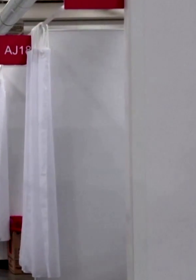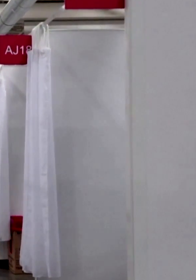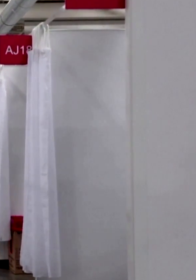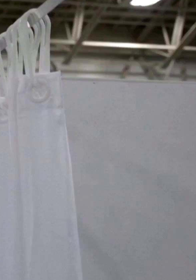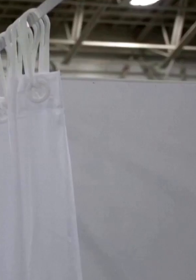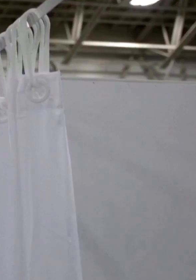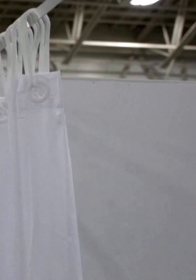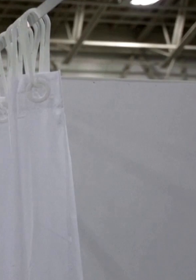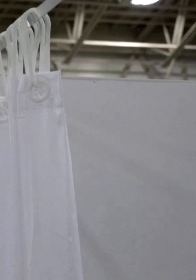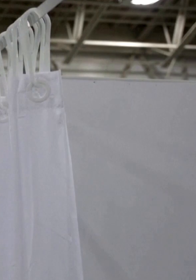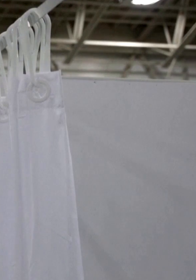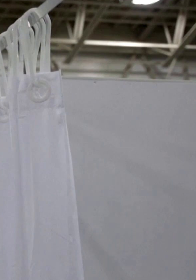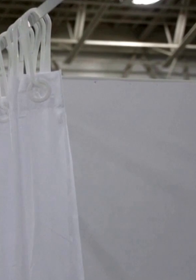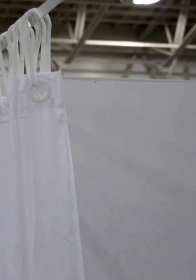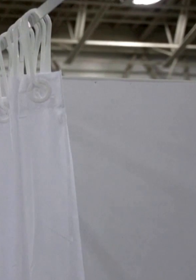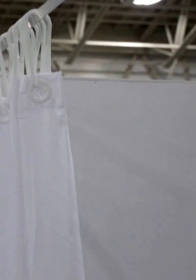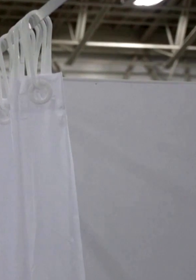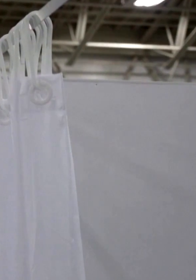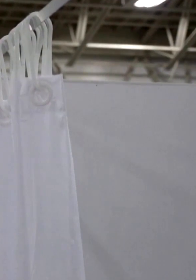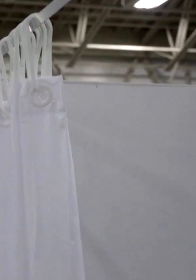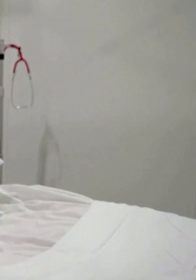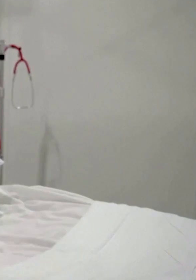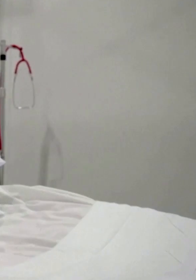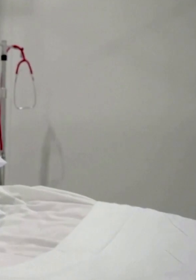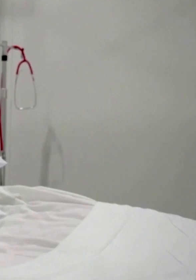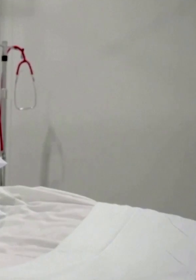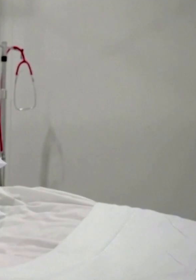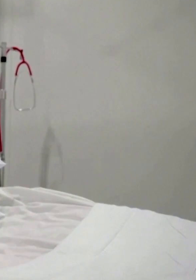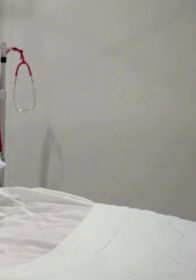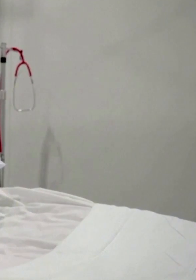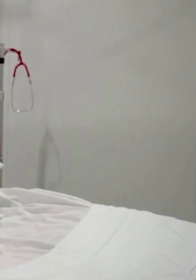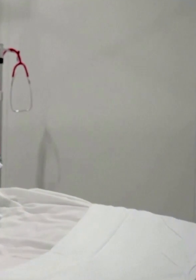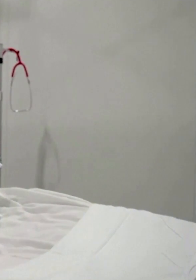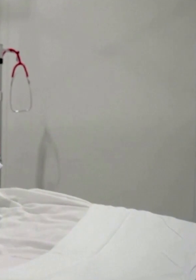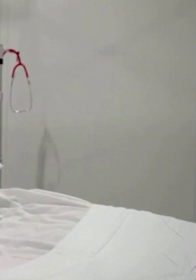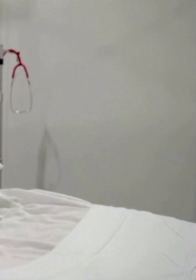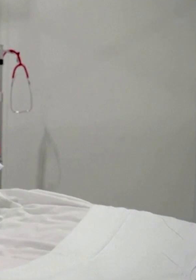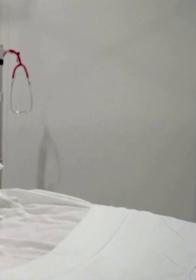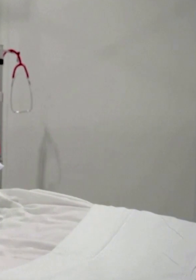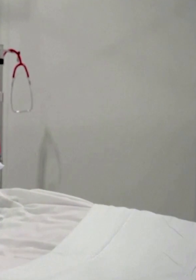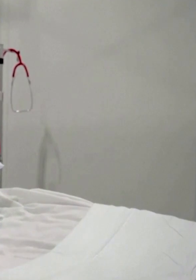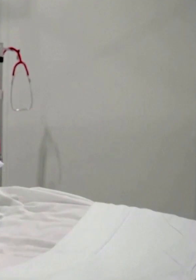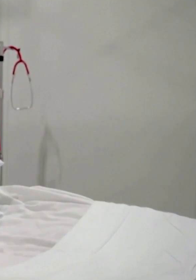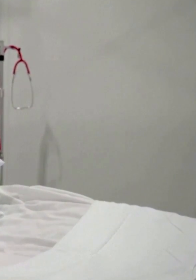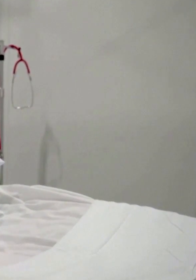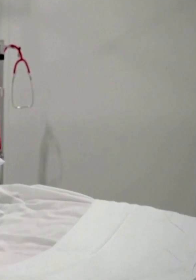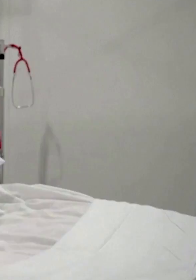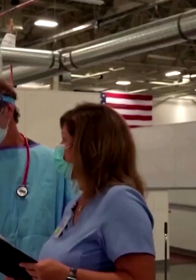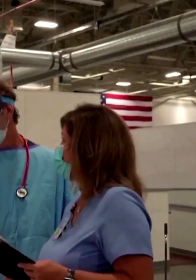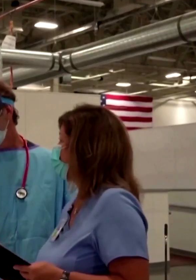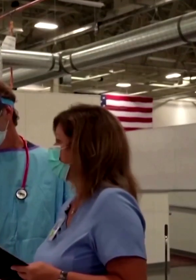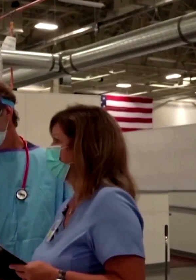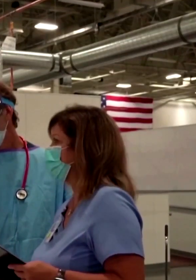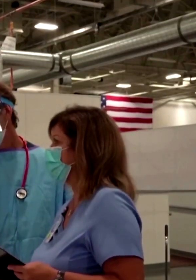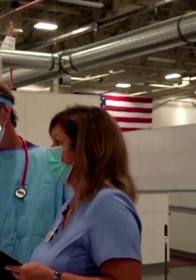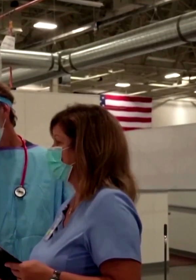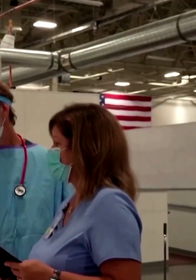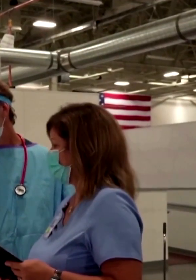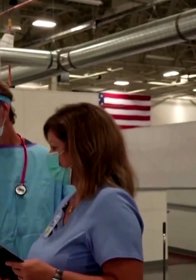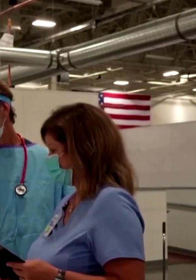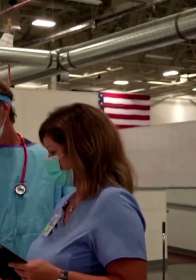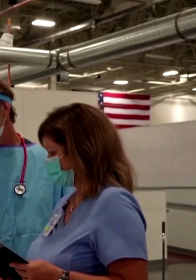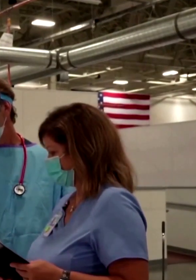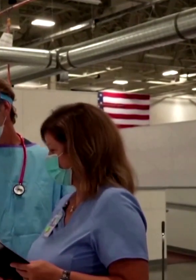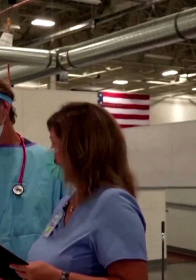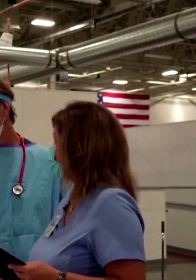reuters analysis four states reported a record one day increase in covid 19 deaths on wednesday iowa minnesota